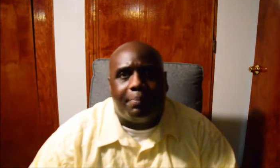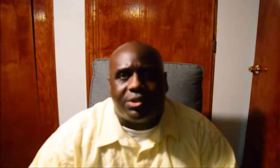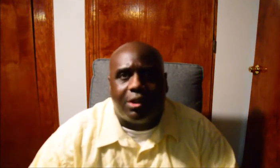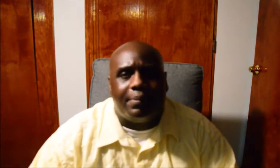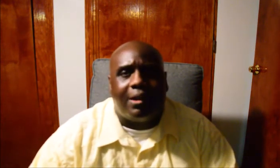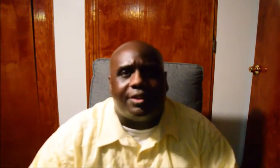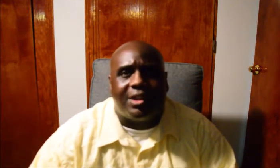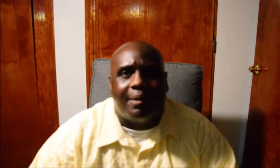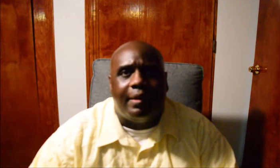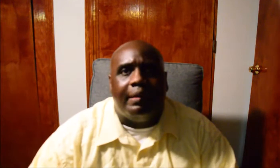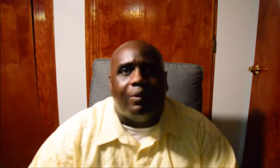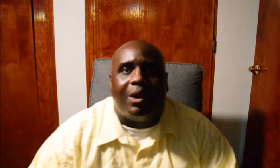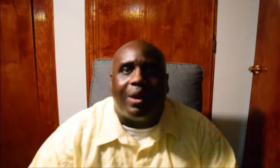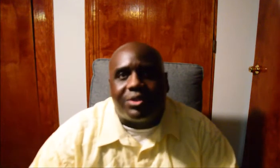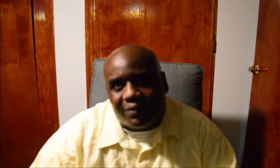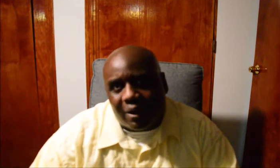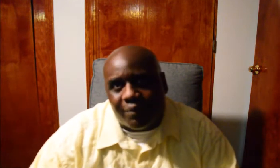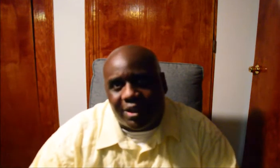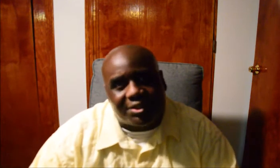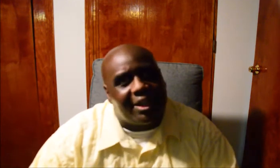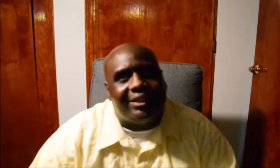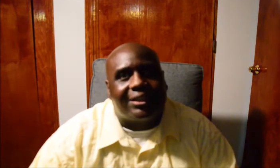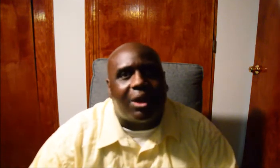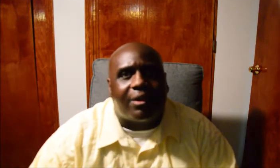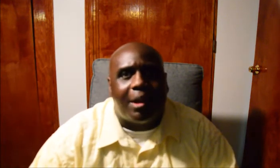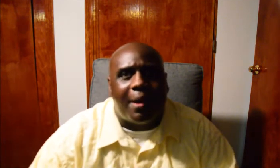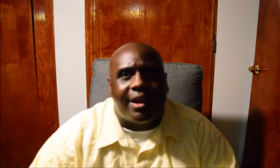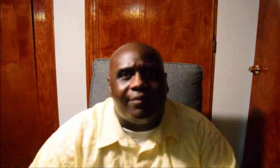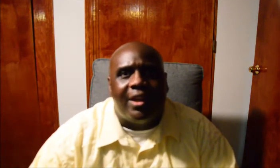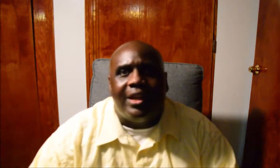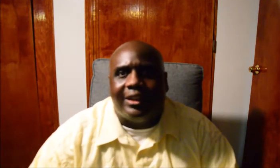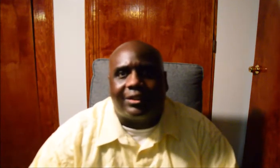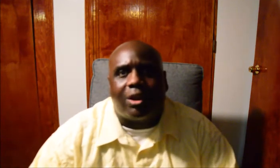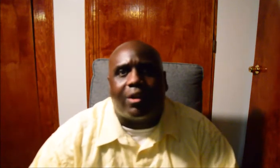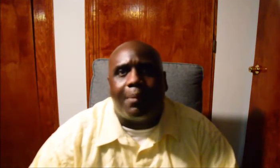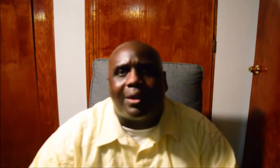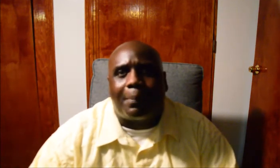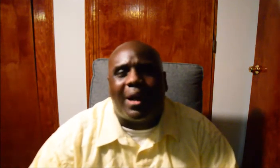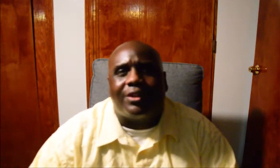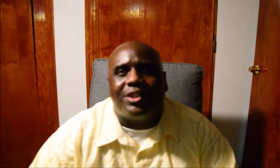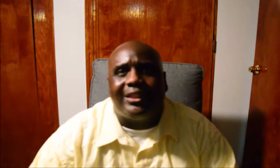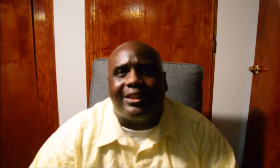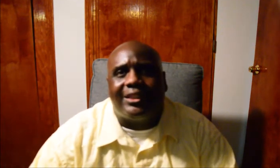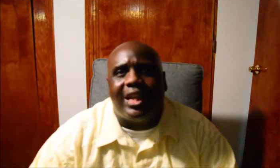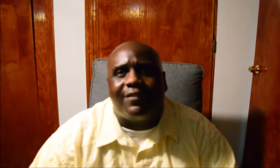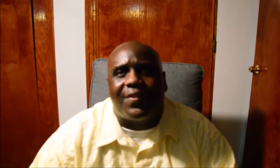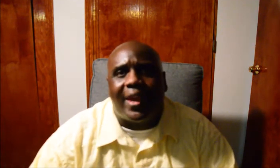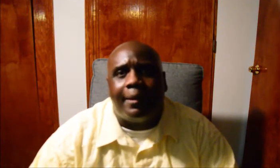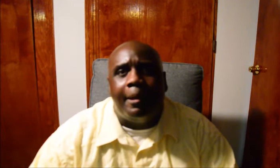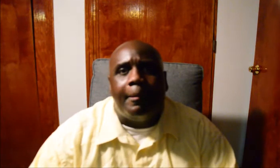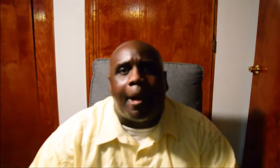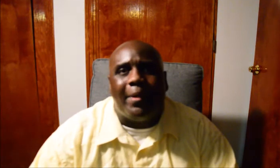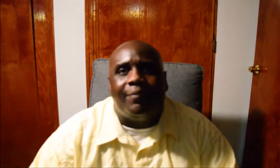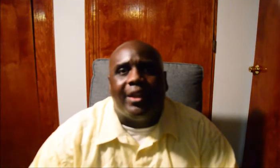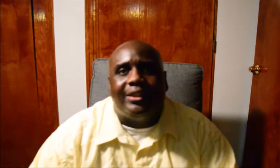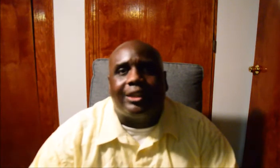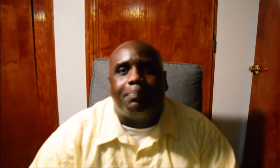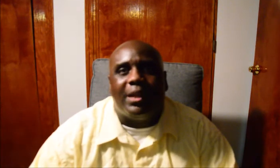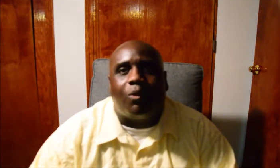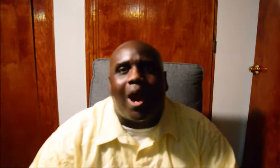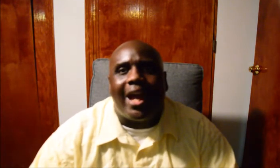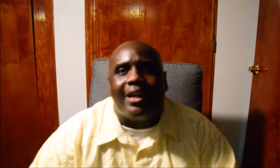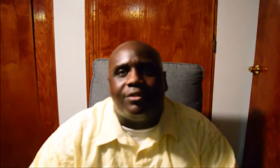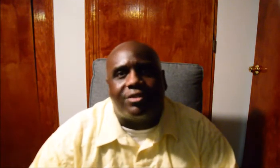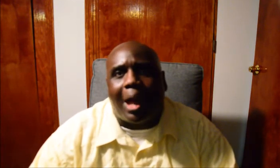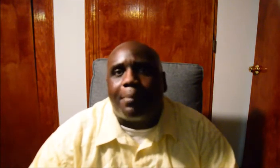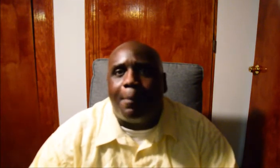many people tell me all the time, well, Roosevelt, instead of just talking about it, and talking about the politicians and everything, I mean, just